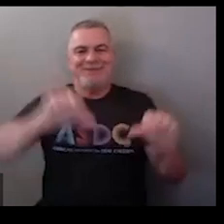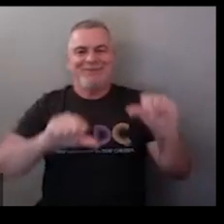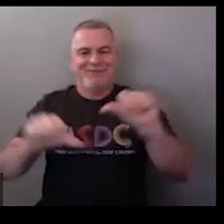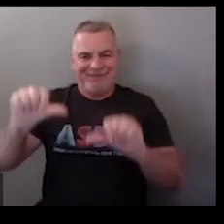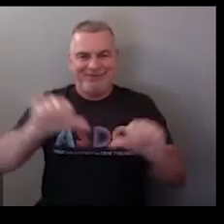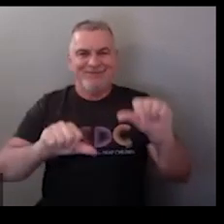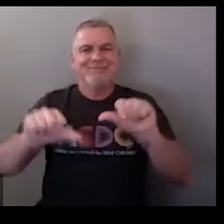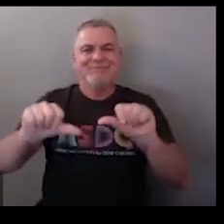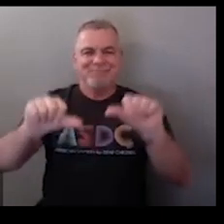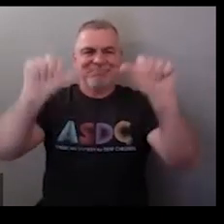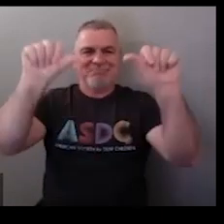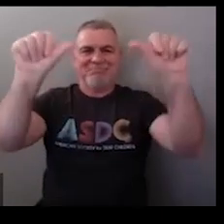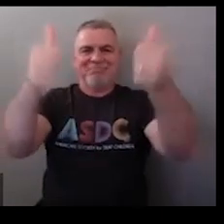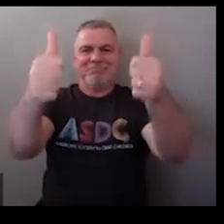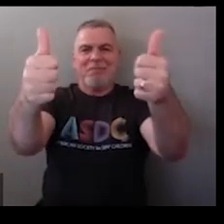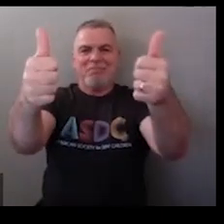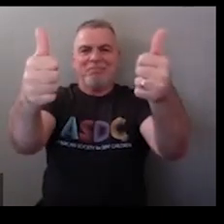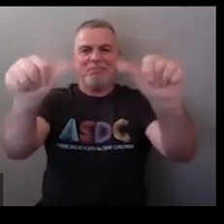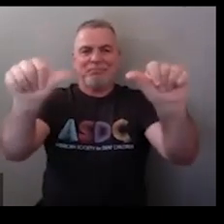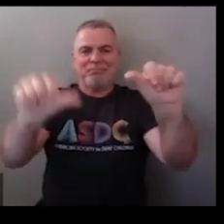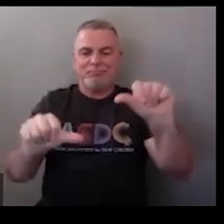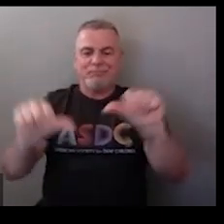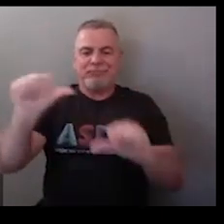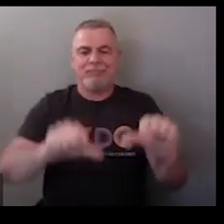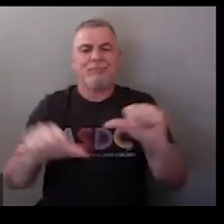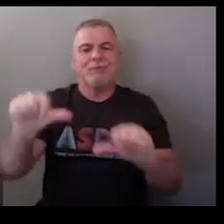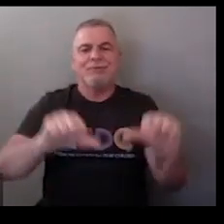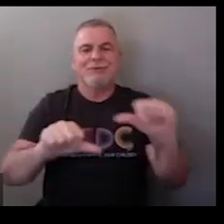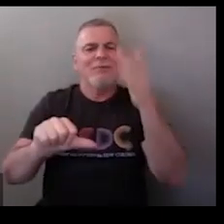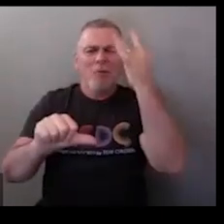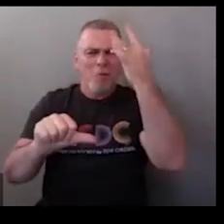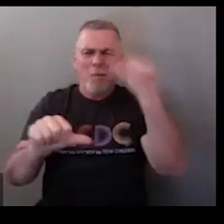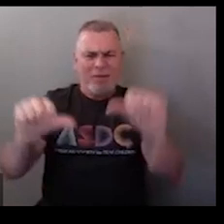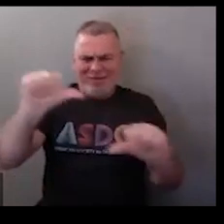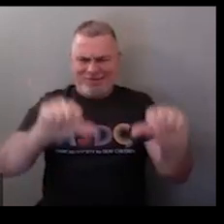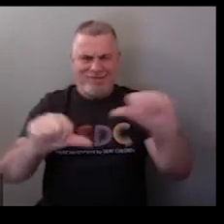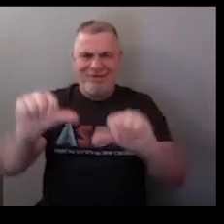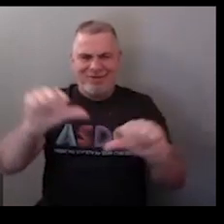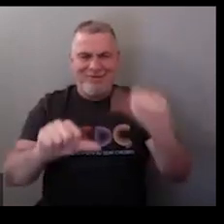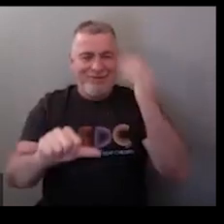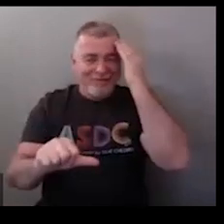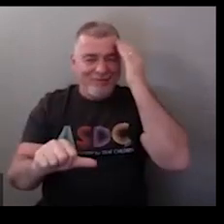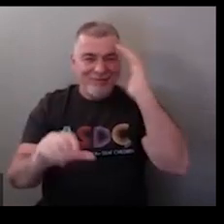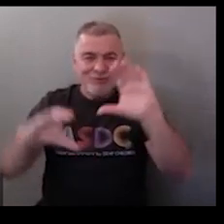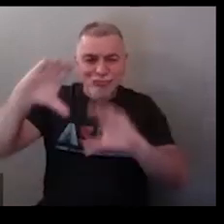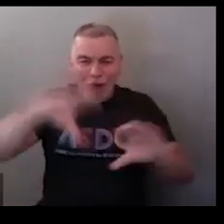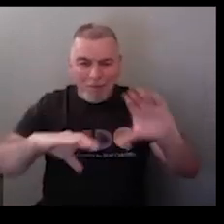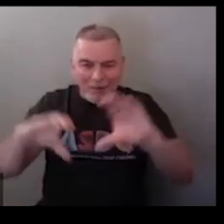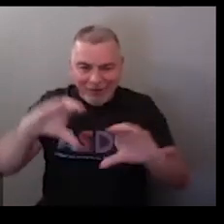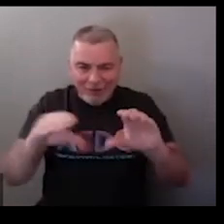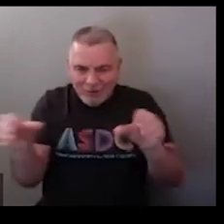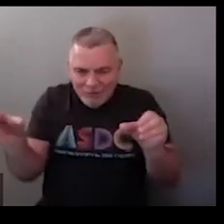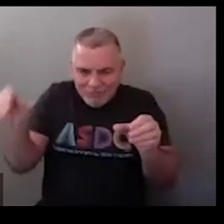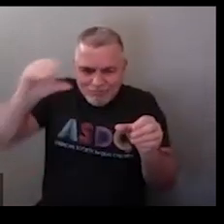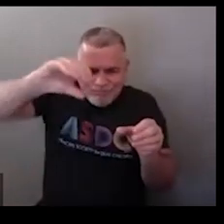okay okay okay some science related vocabulary so ten hand shape and then